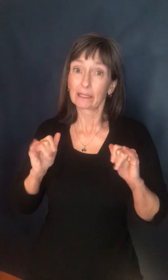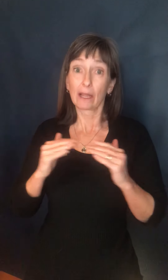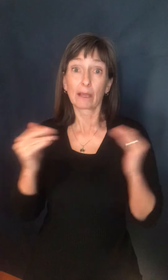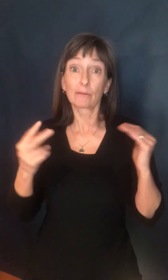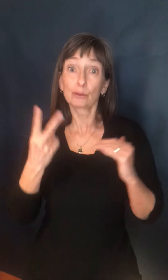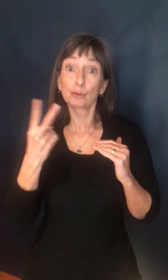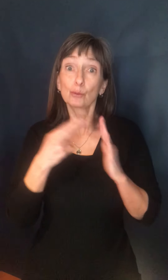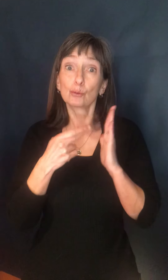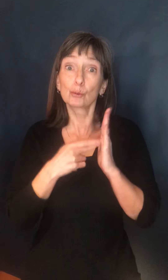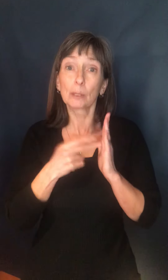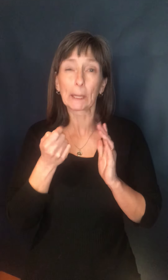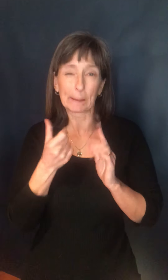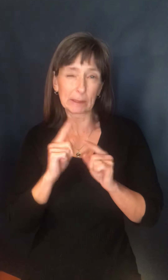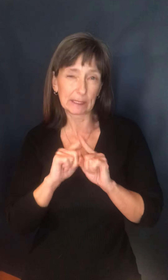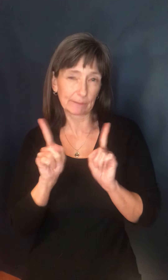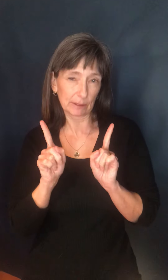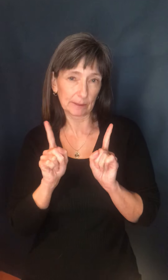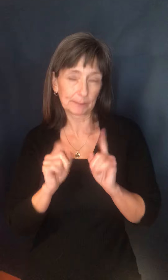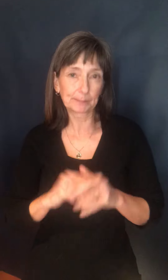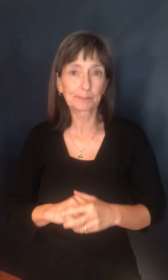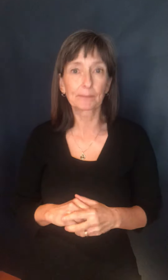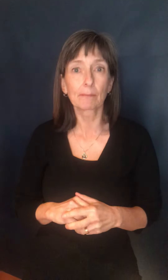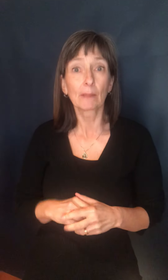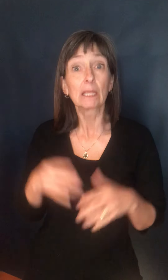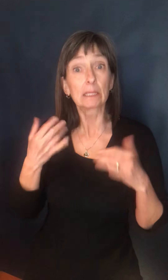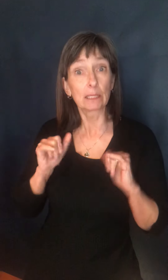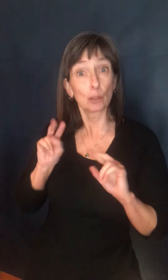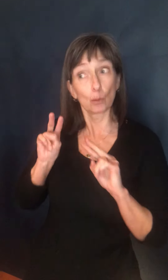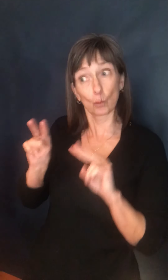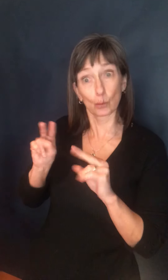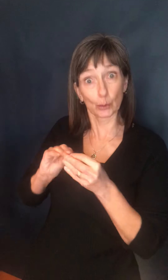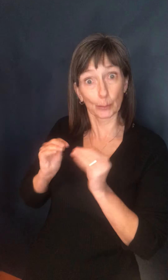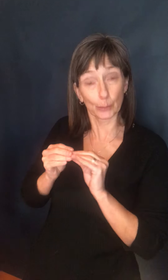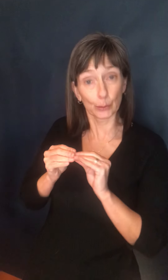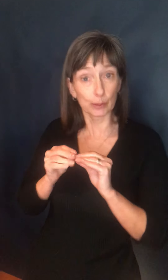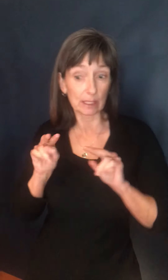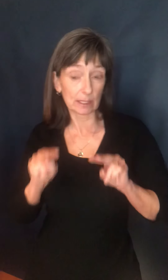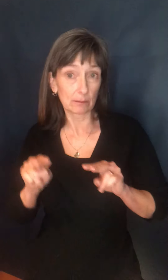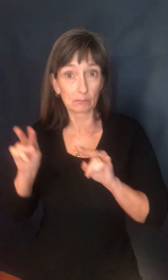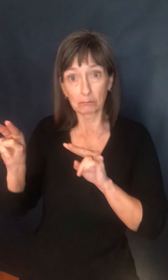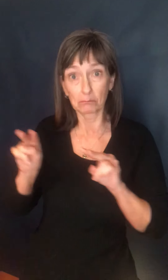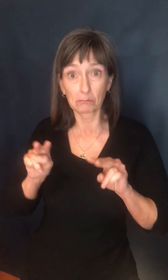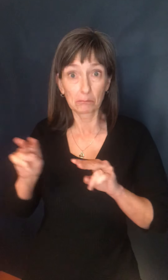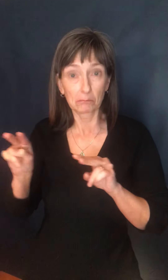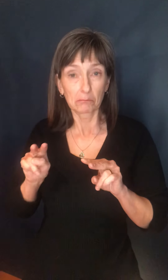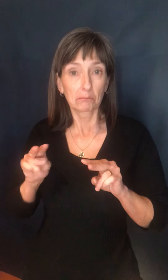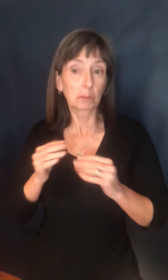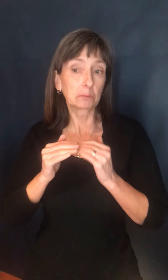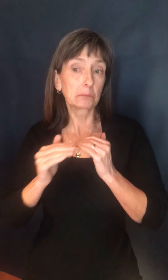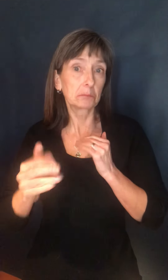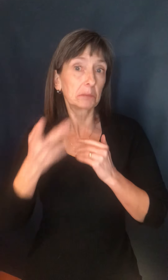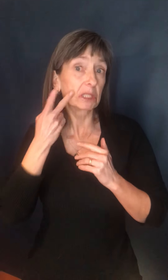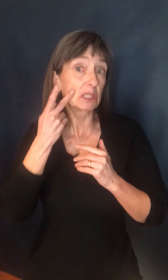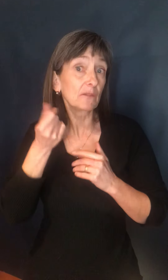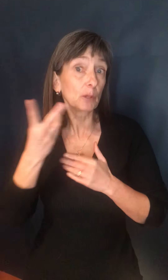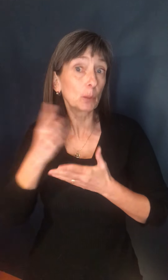We will continue to assess the epidemiology and risk level in the coming weeks to determine if adjustments can be made.